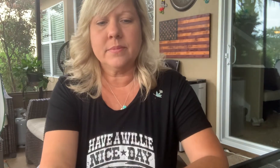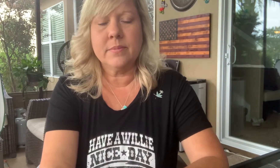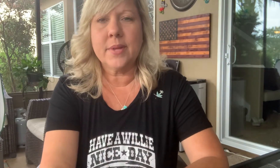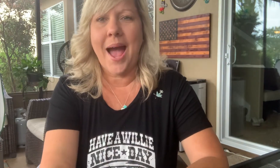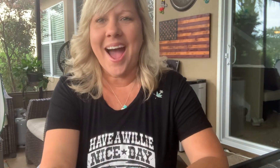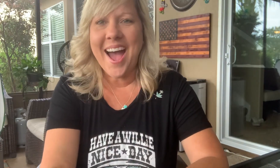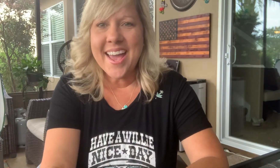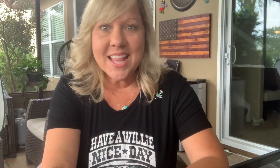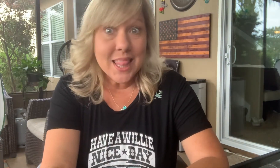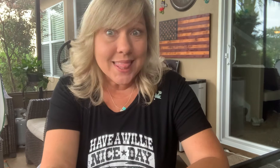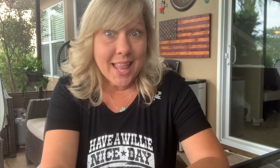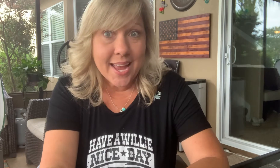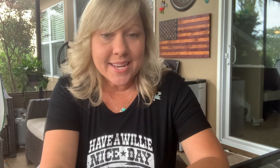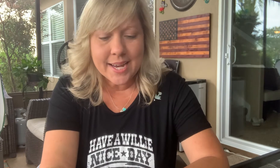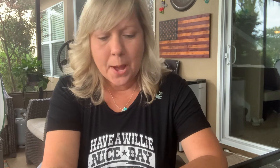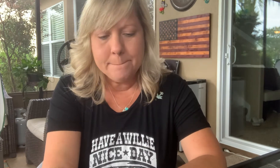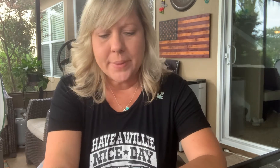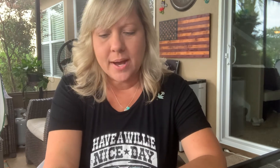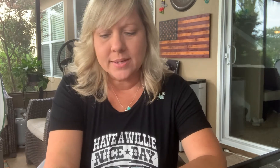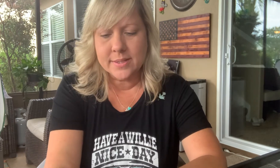I like bugs.